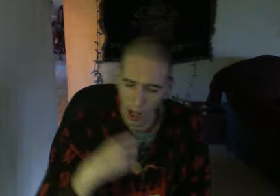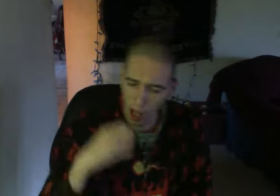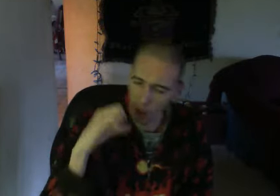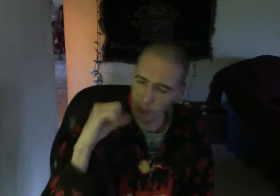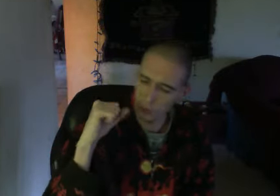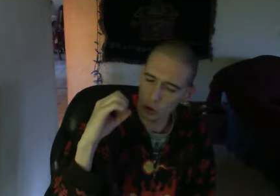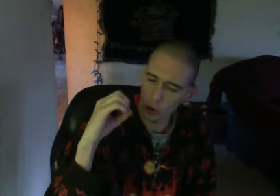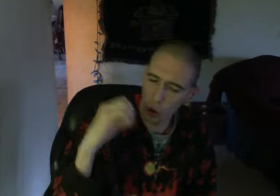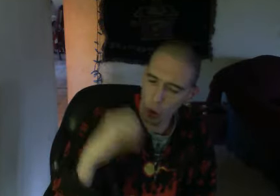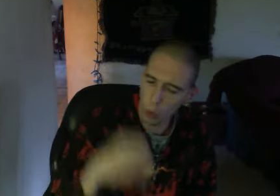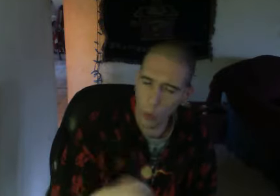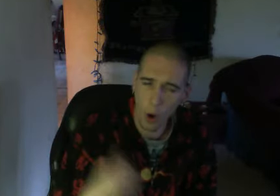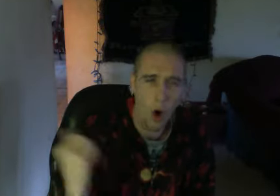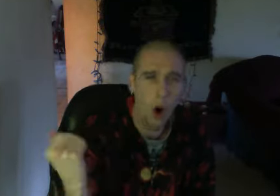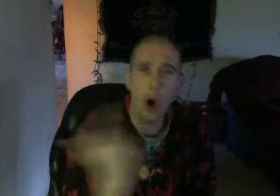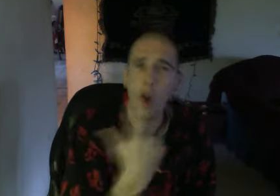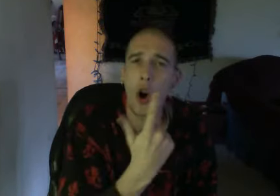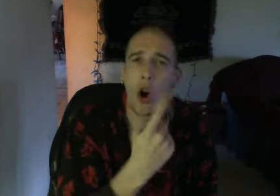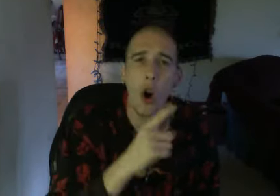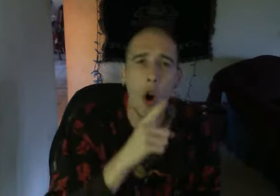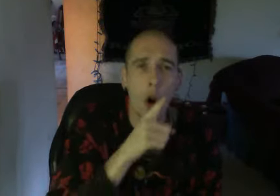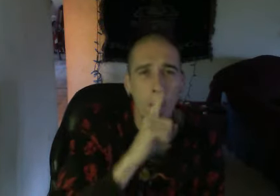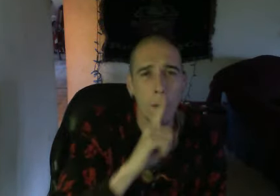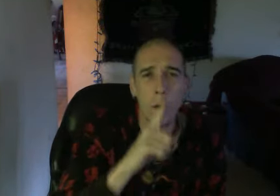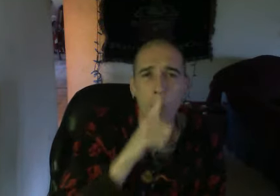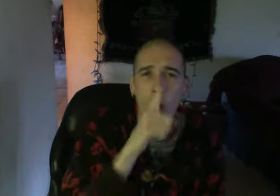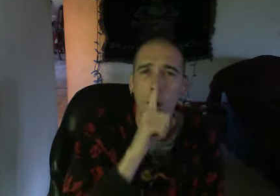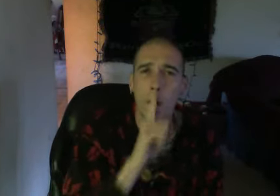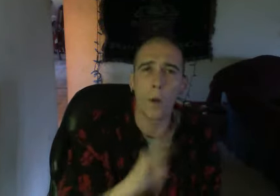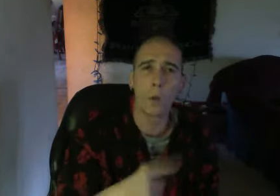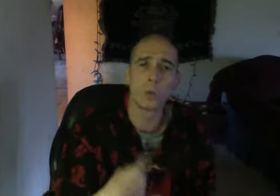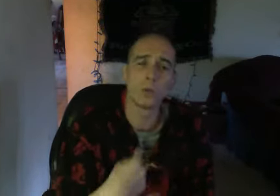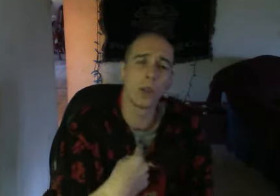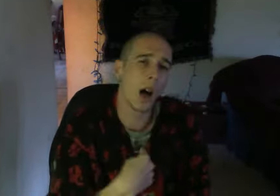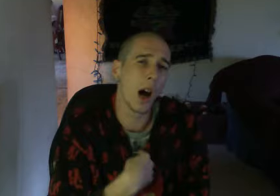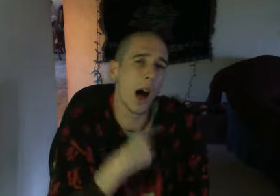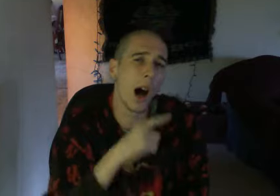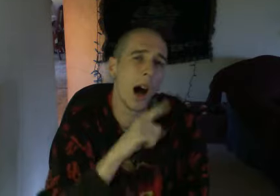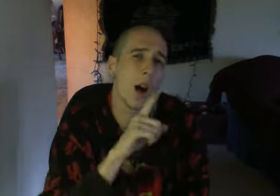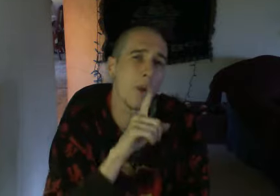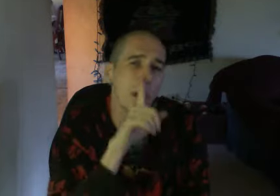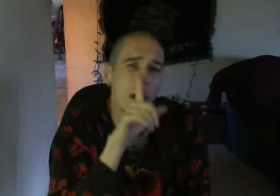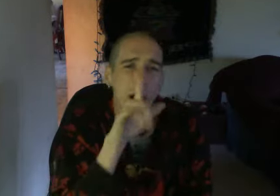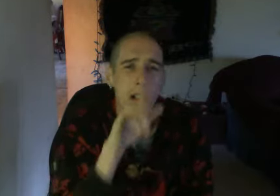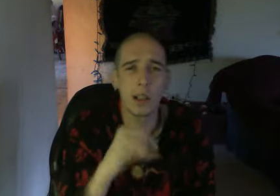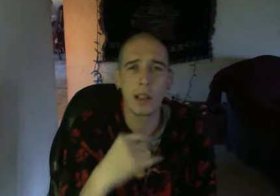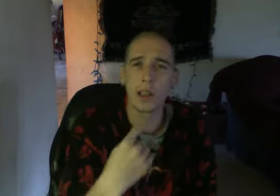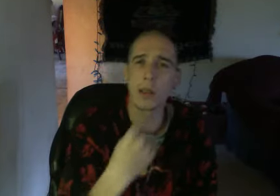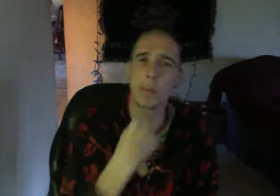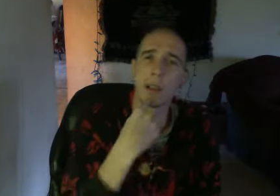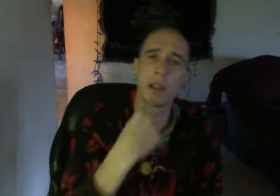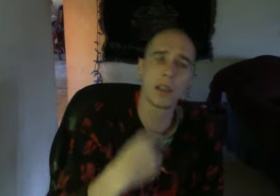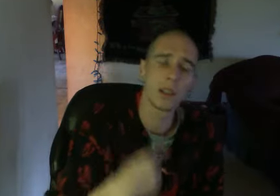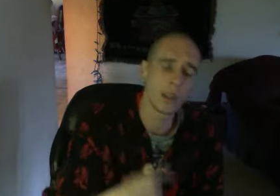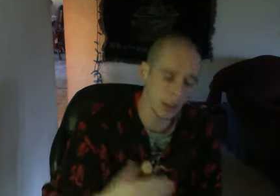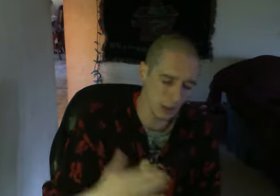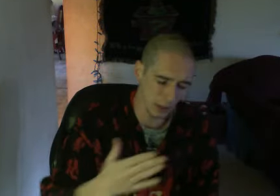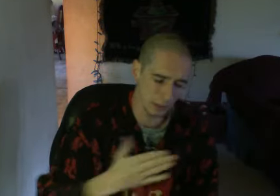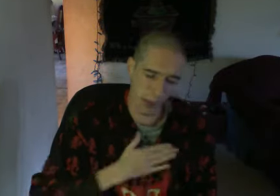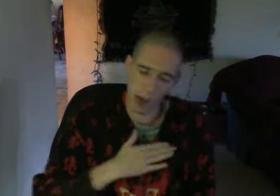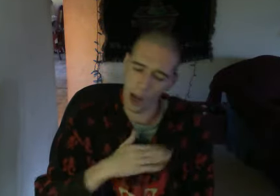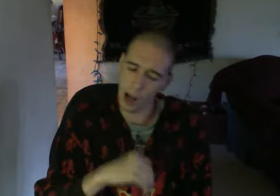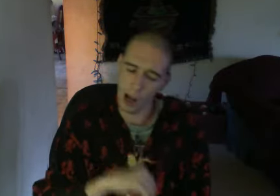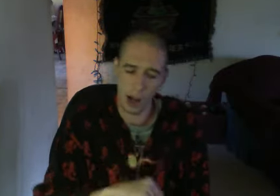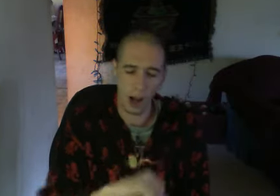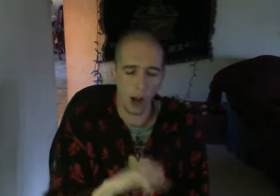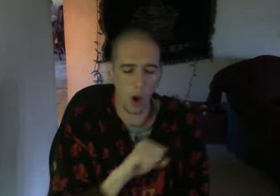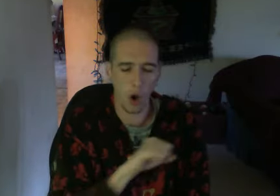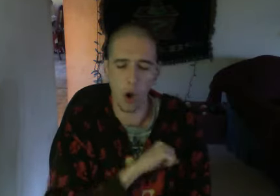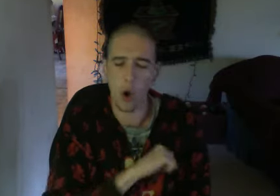even go home But every time I see something that you don't like It just reminds me